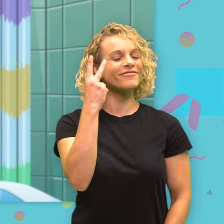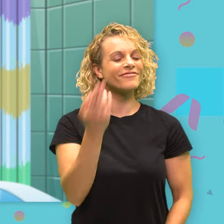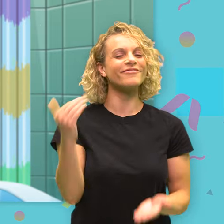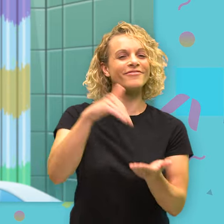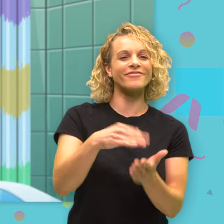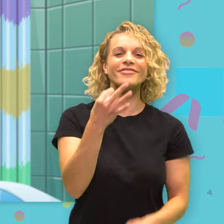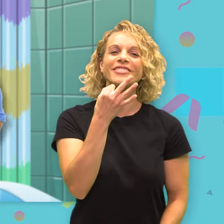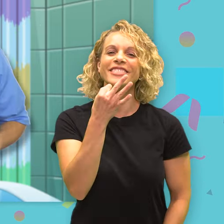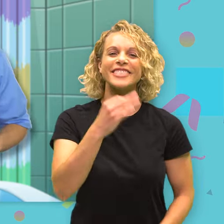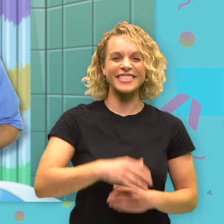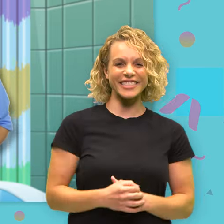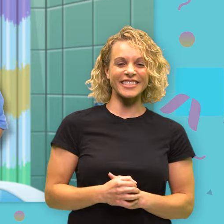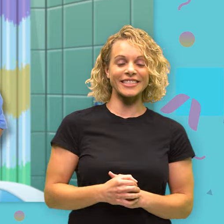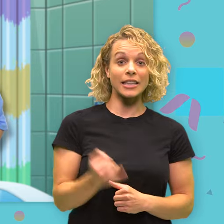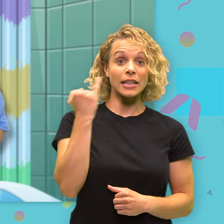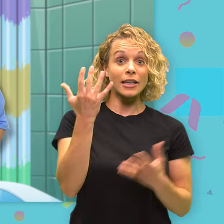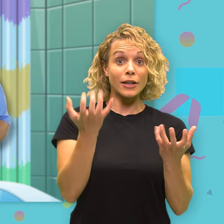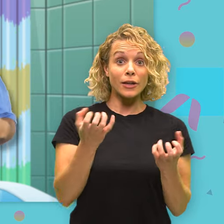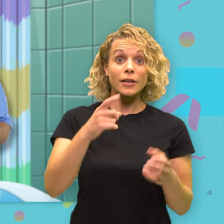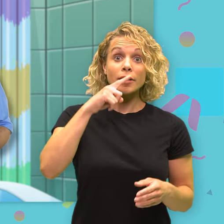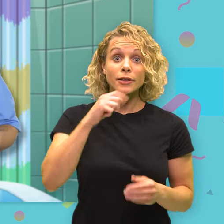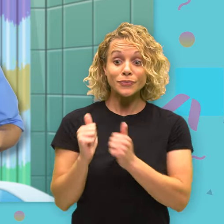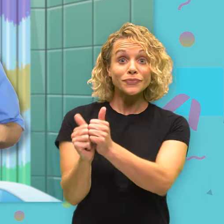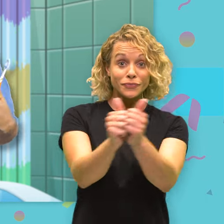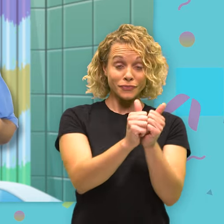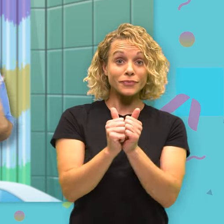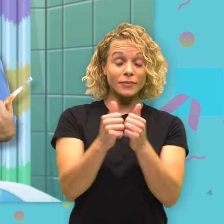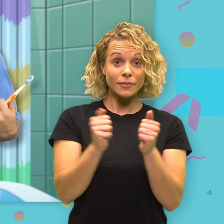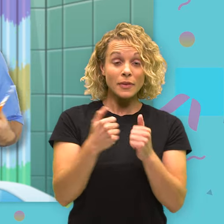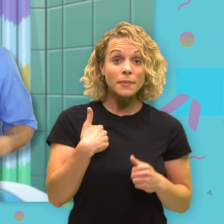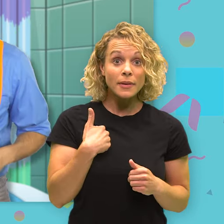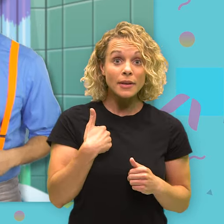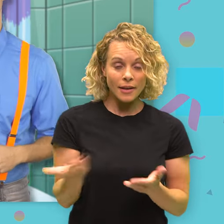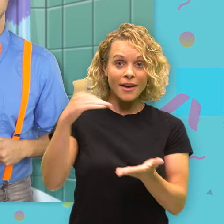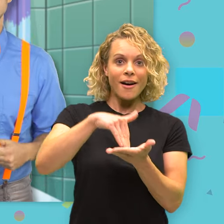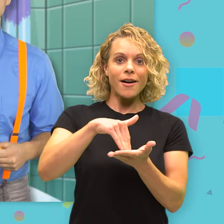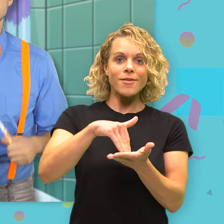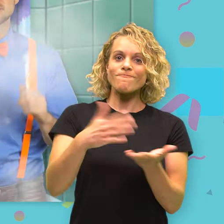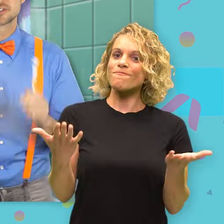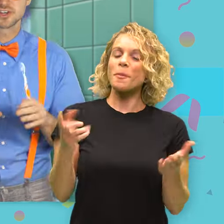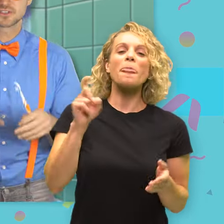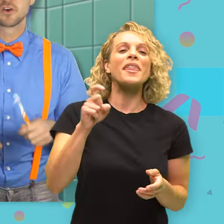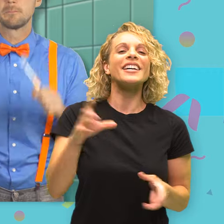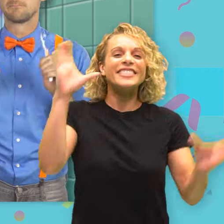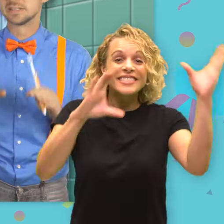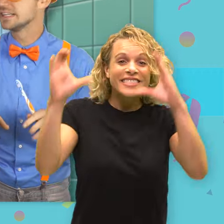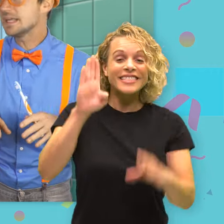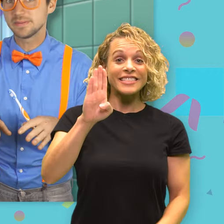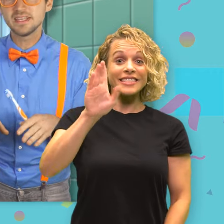soon. If you want to brush your teeth together with me again, all you got to do is search for Blippi